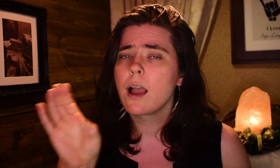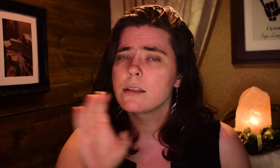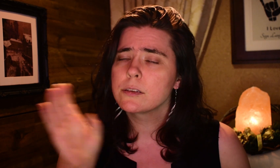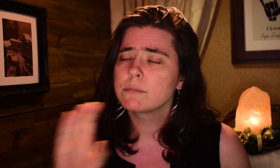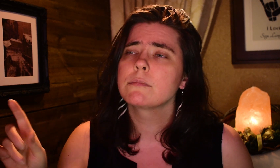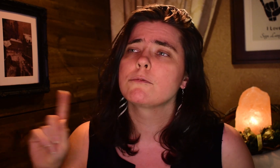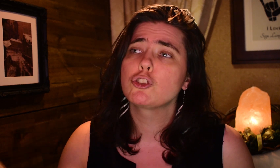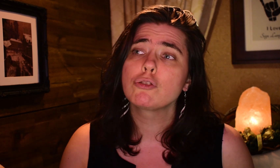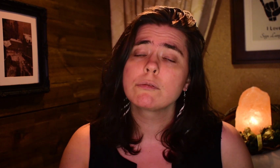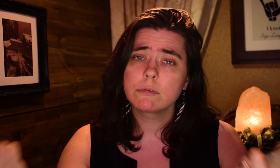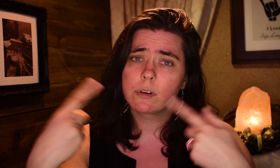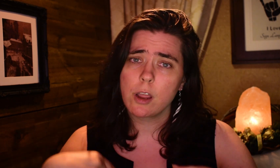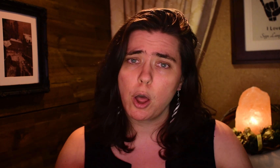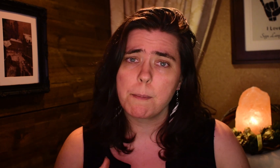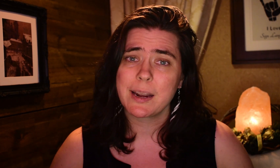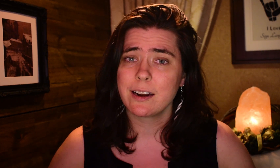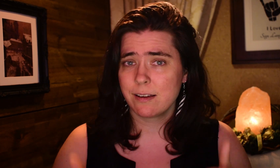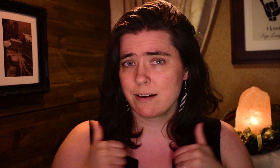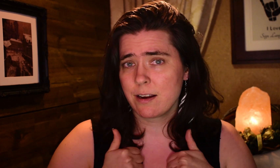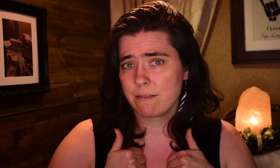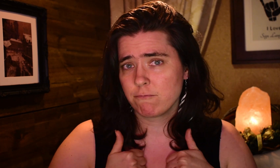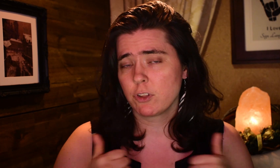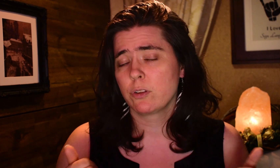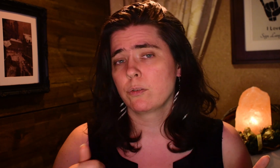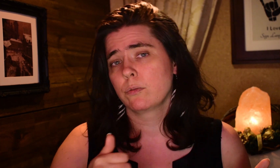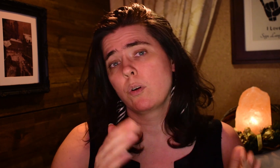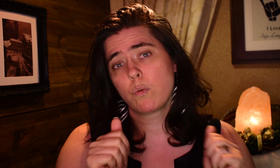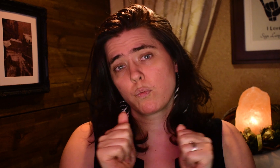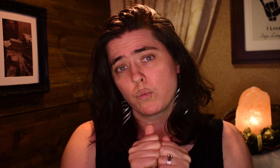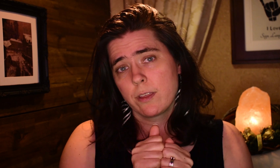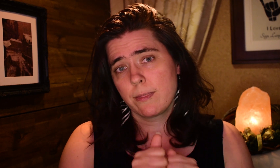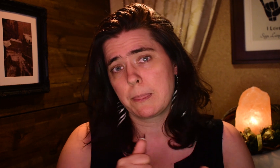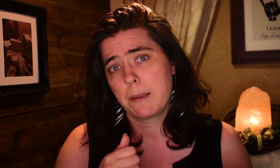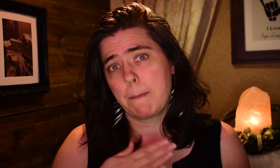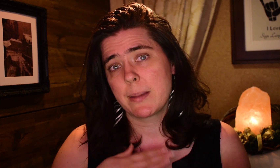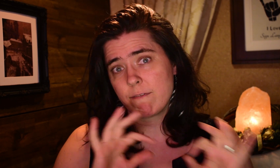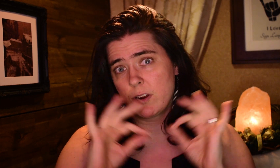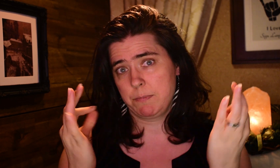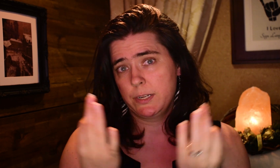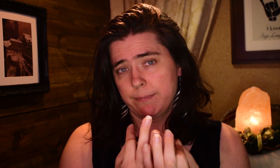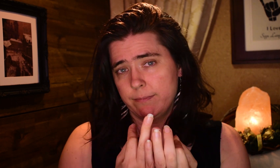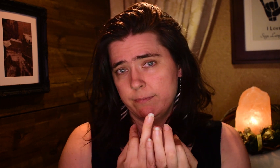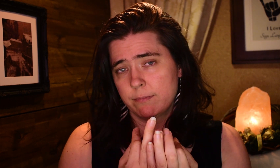My cousin, she came and lived with my family.